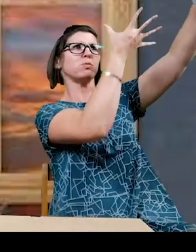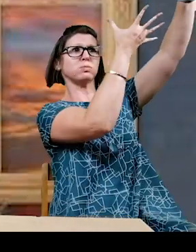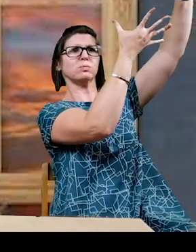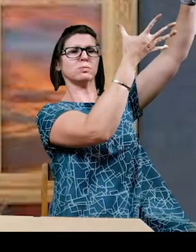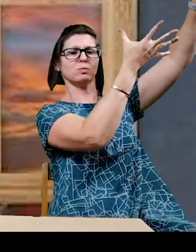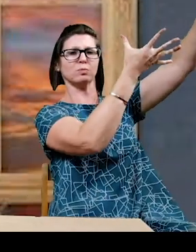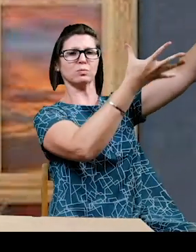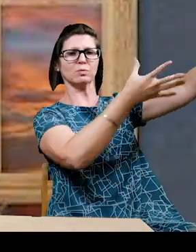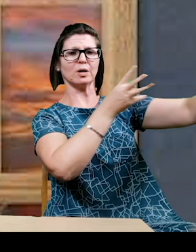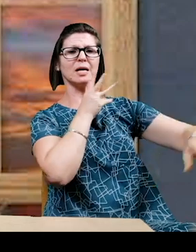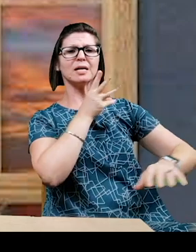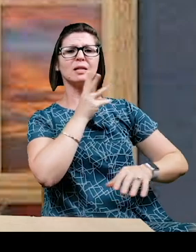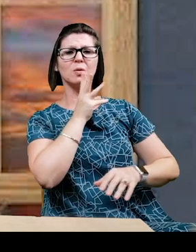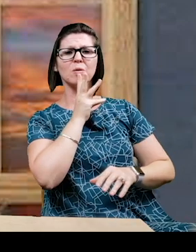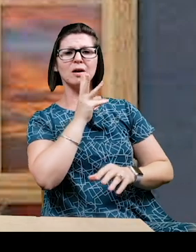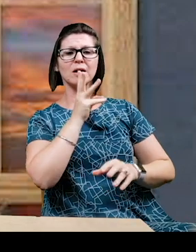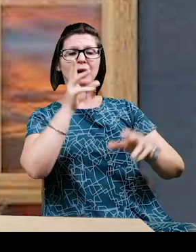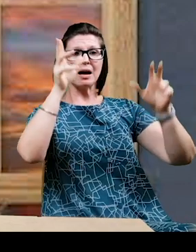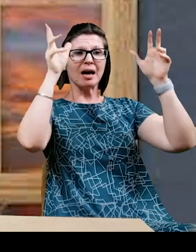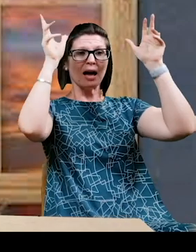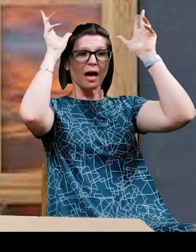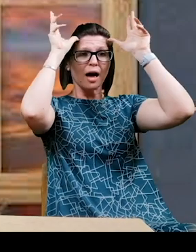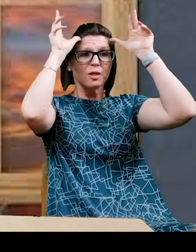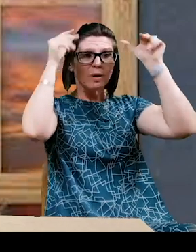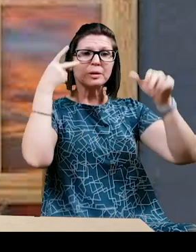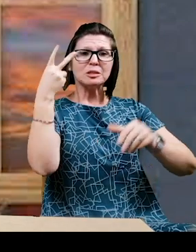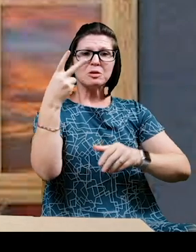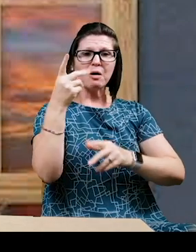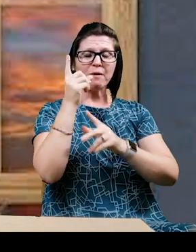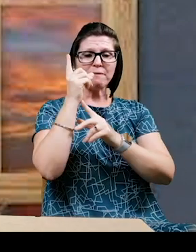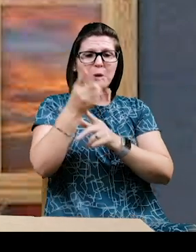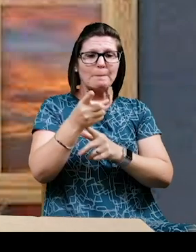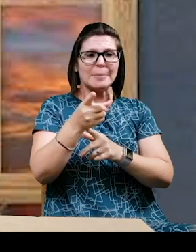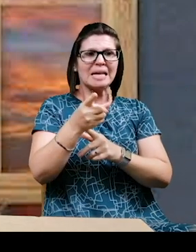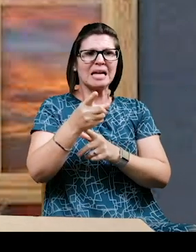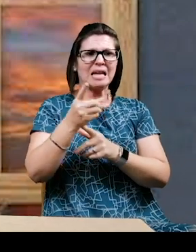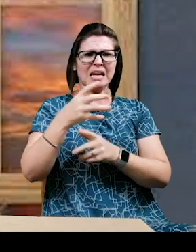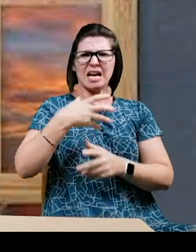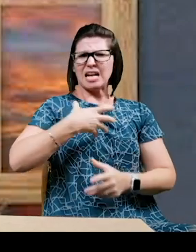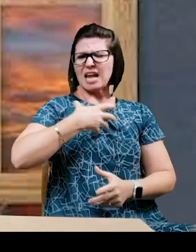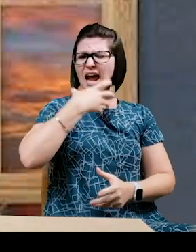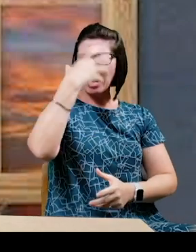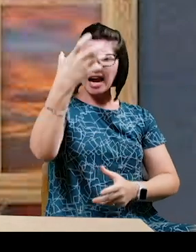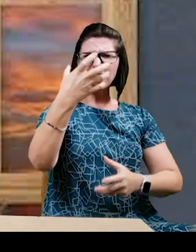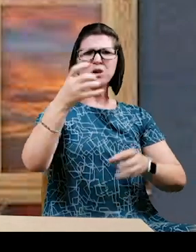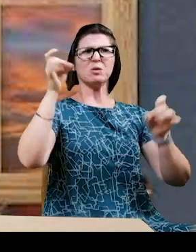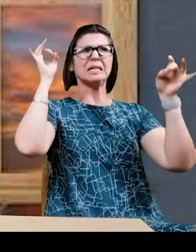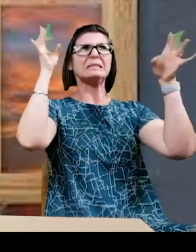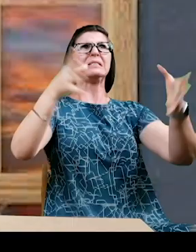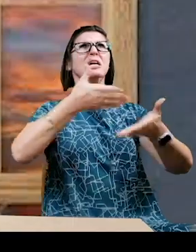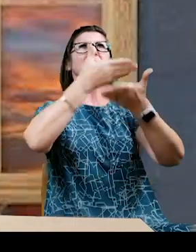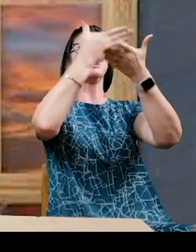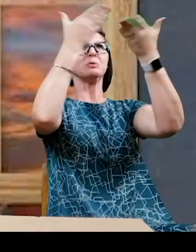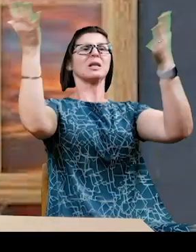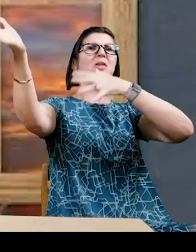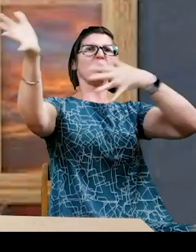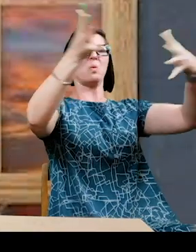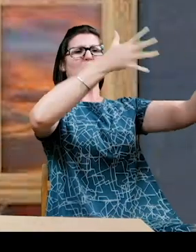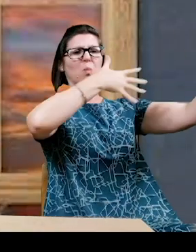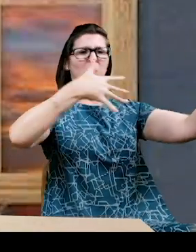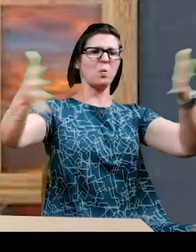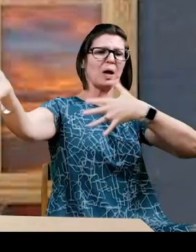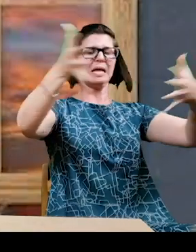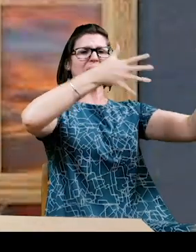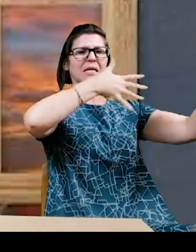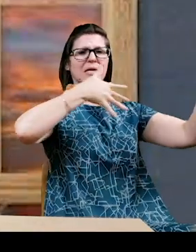out of the sea. And the rabbit glimpsed for a moment the light of an angry and bruised sky. The wind rushed through